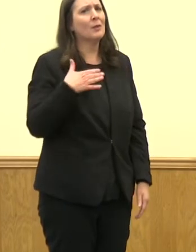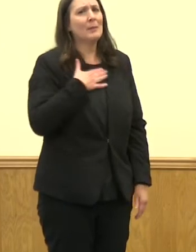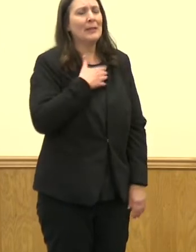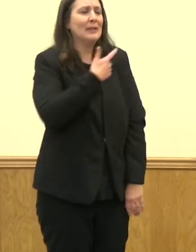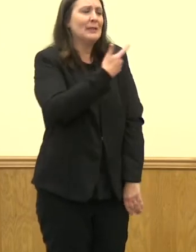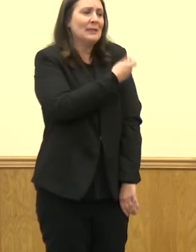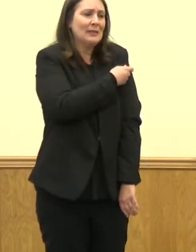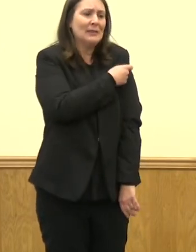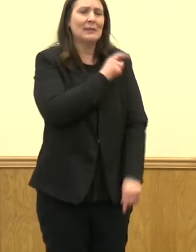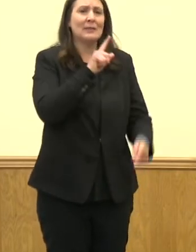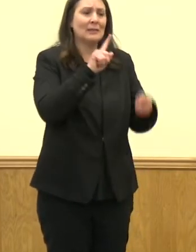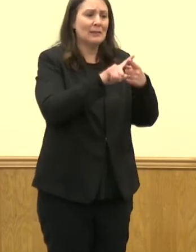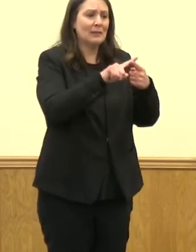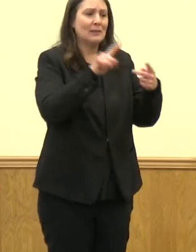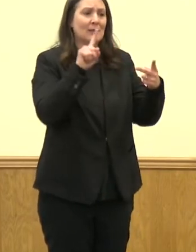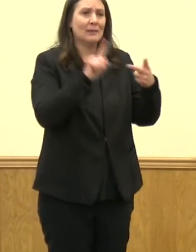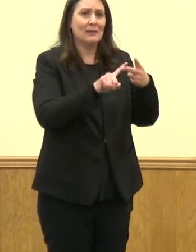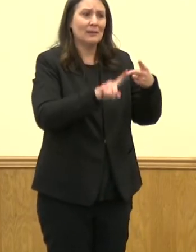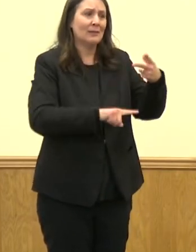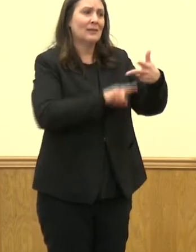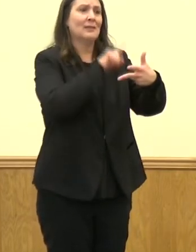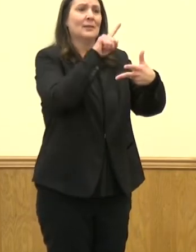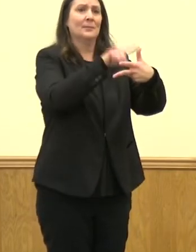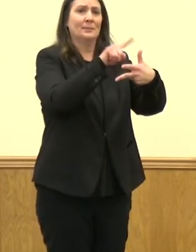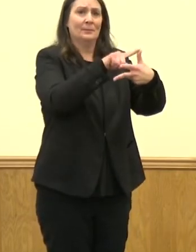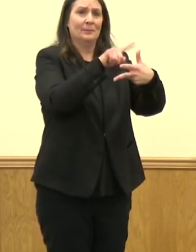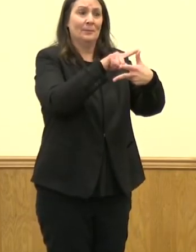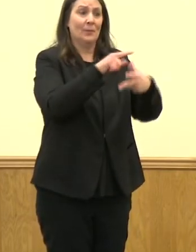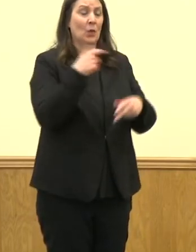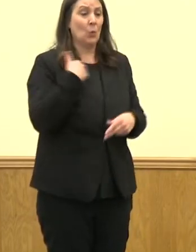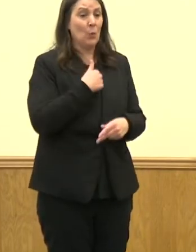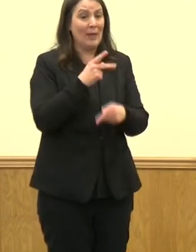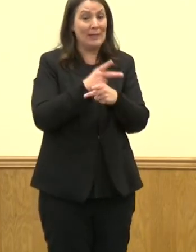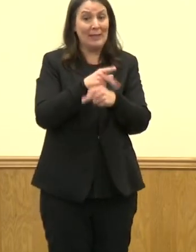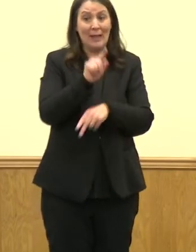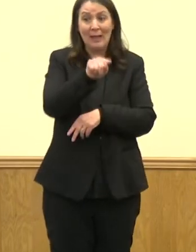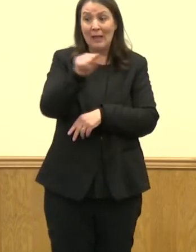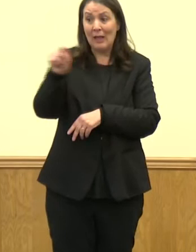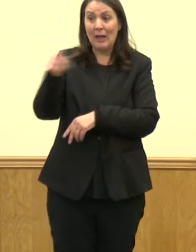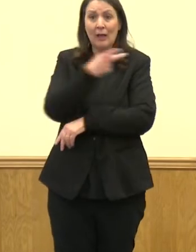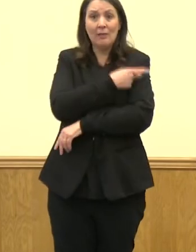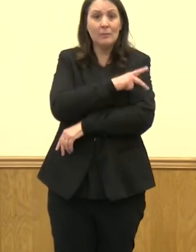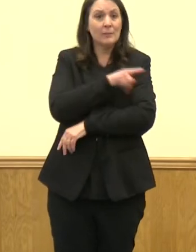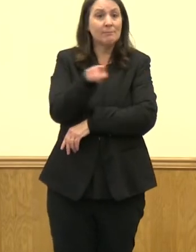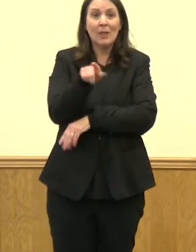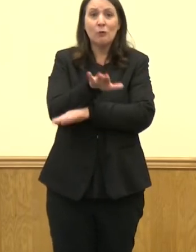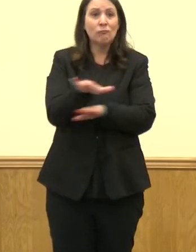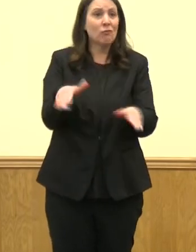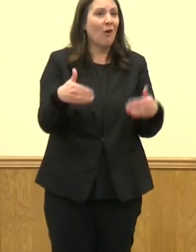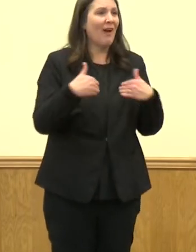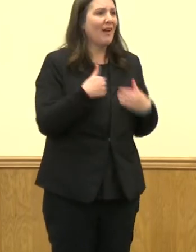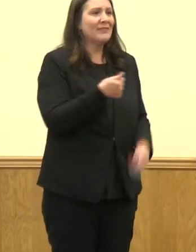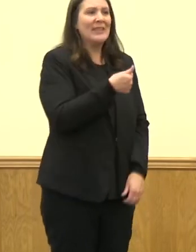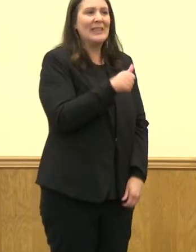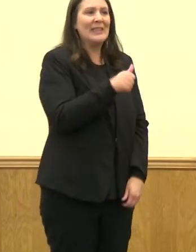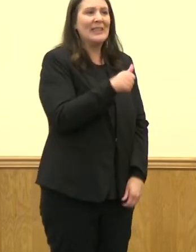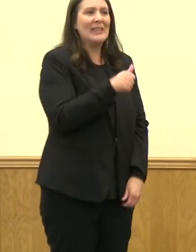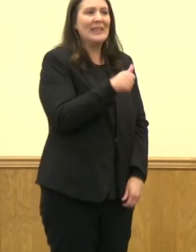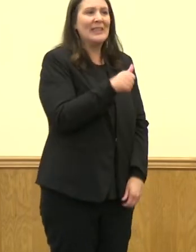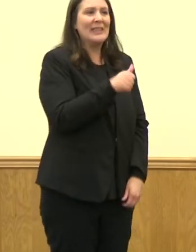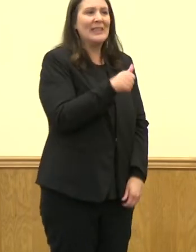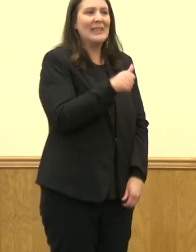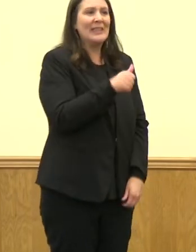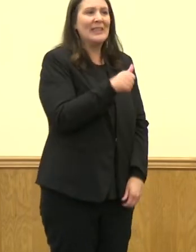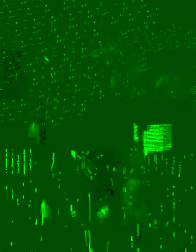boosted. The patients that we are taking care of are by far and away unvaccinated, and it's really